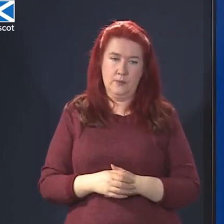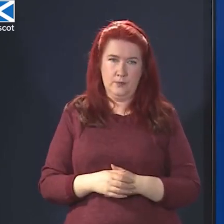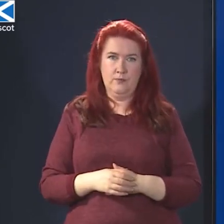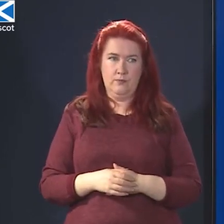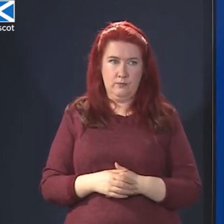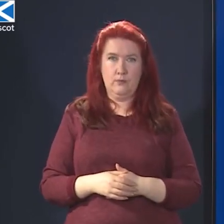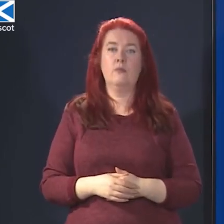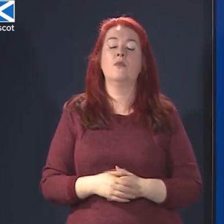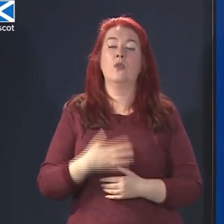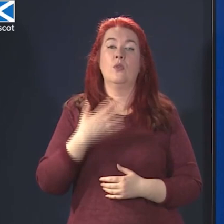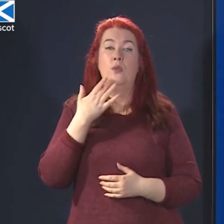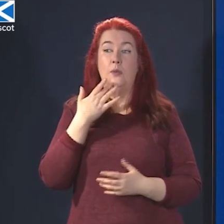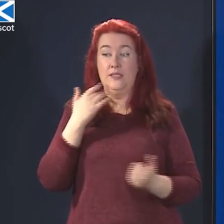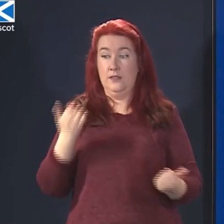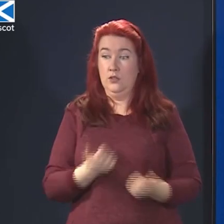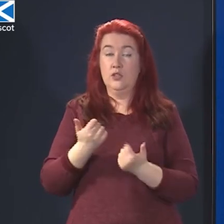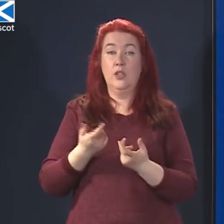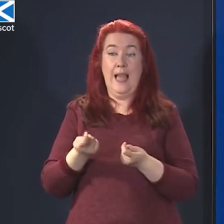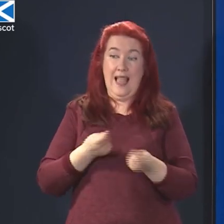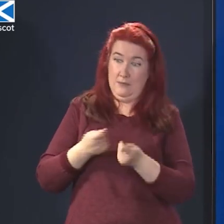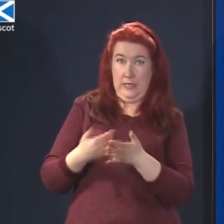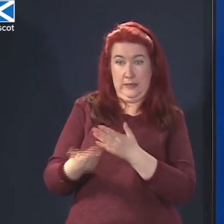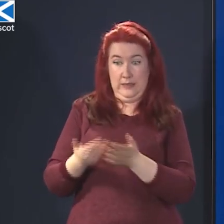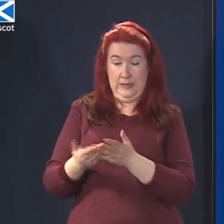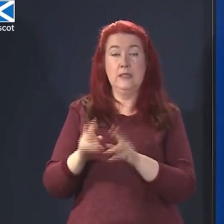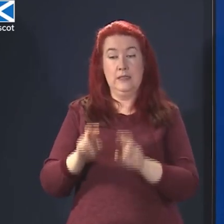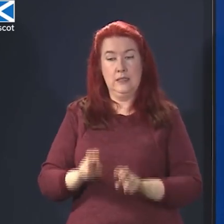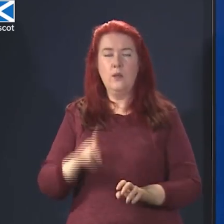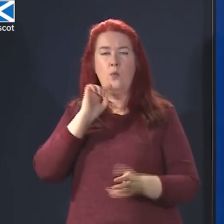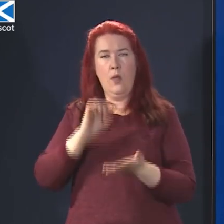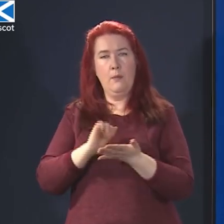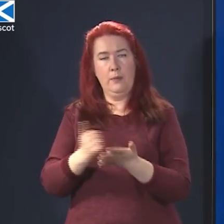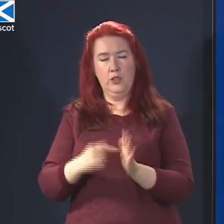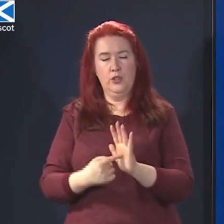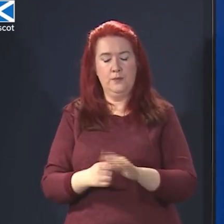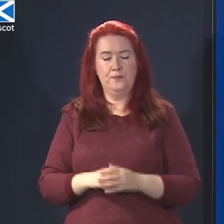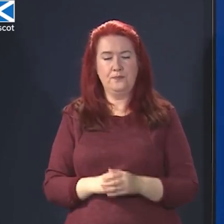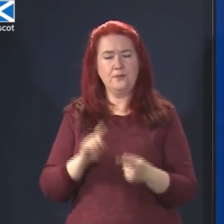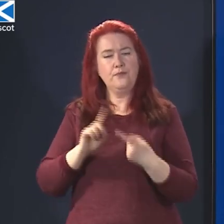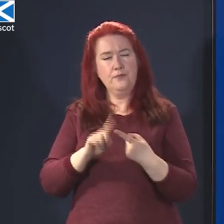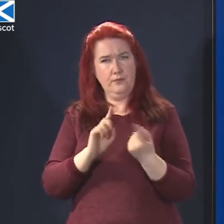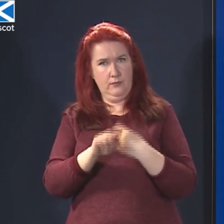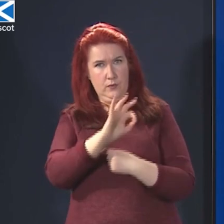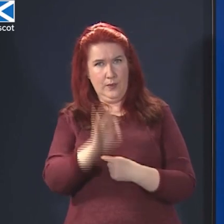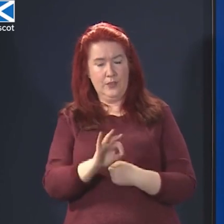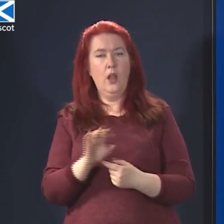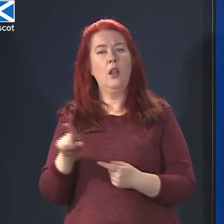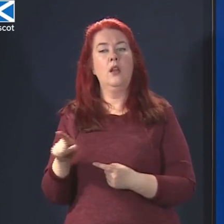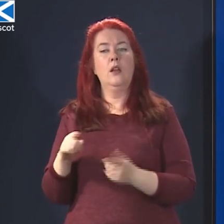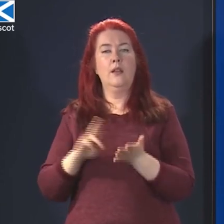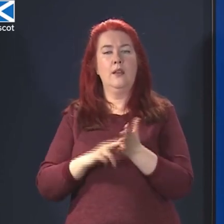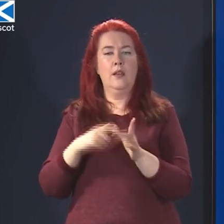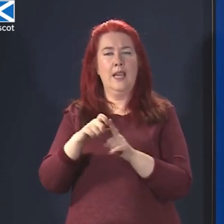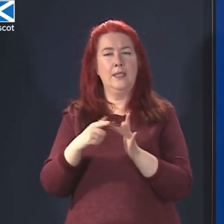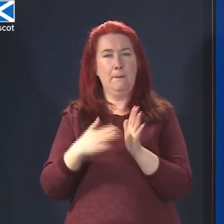the administrative side of that sorted, I will do that. On the former Chancellor, yeah,